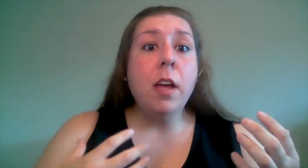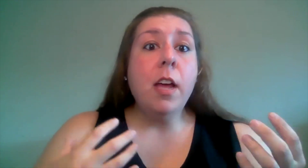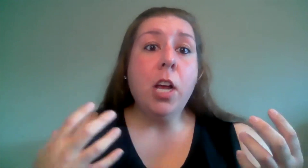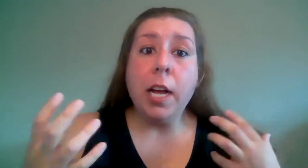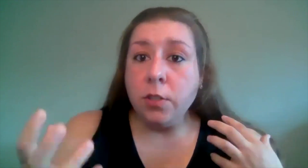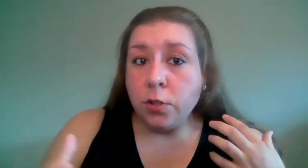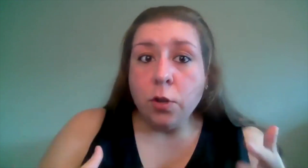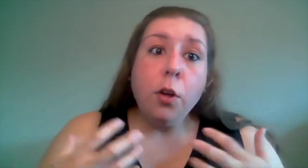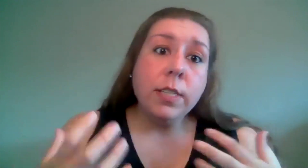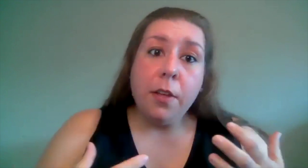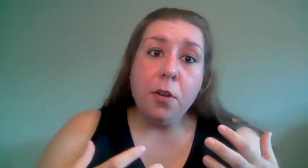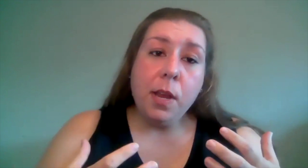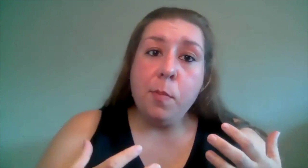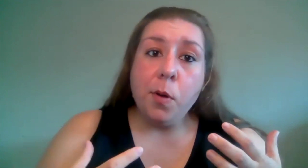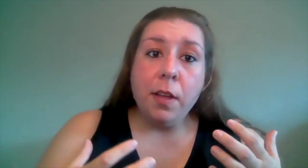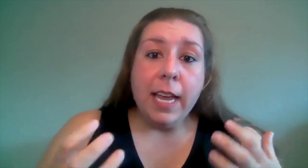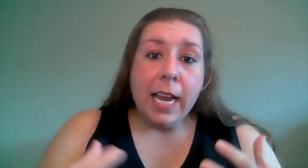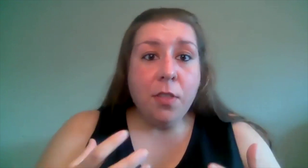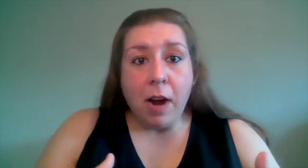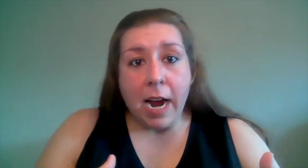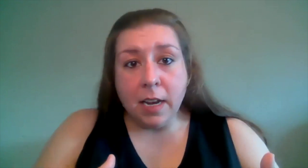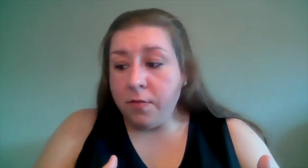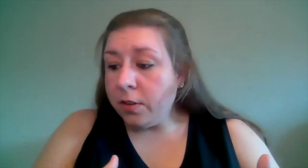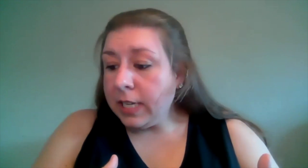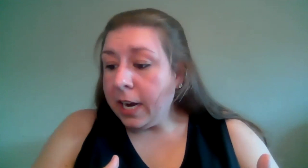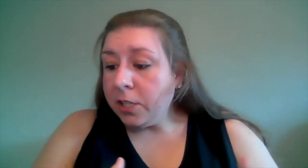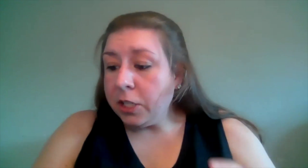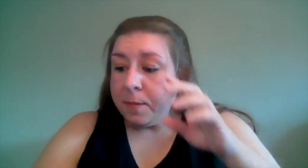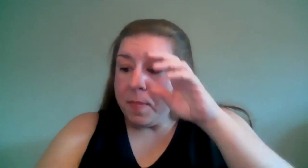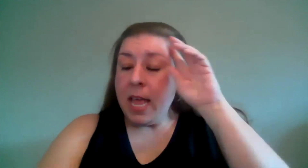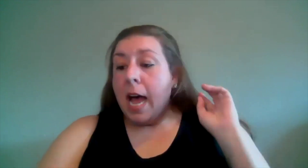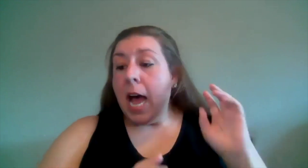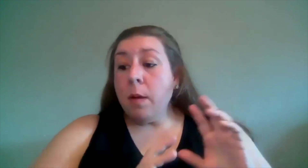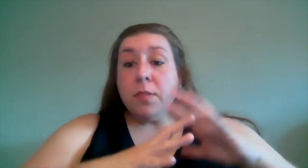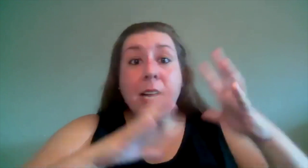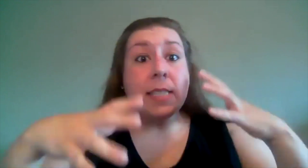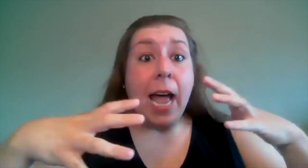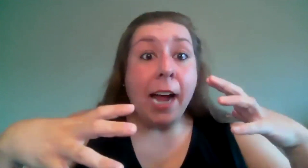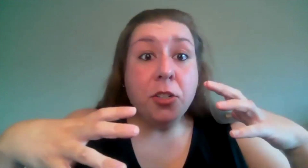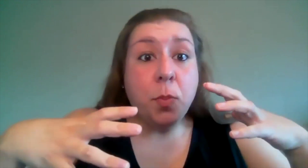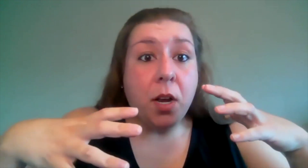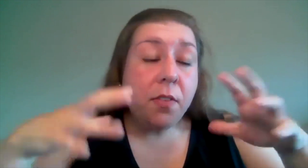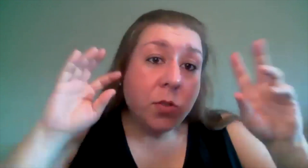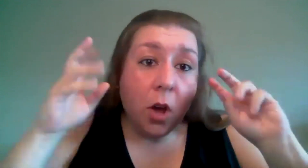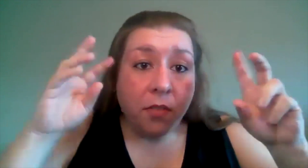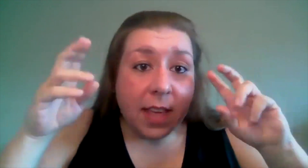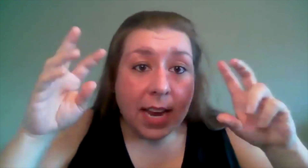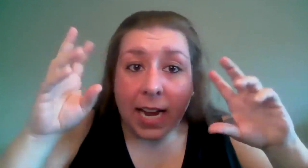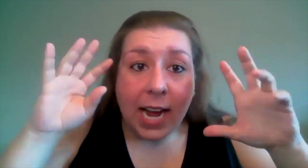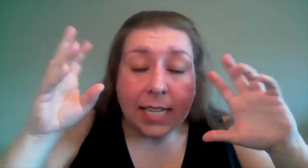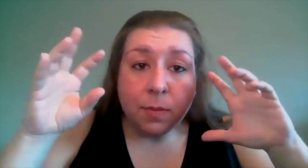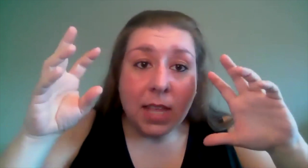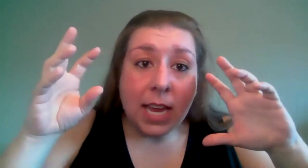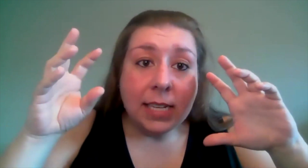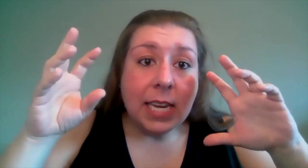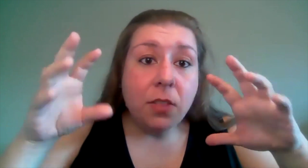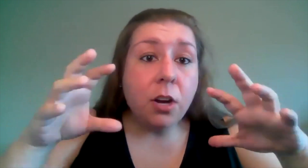consult other people in the writing of those characters um so that's the actor's point of view so hopefully that kind of got some things either